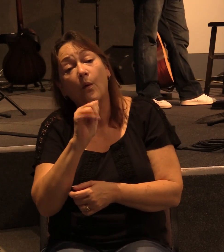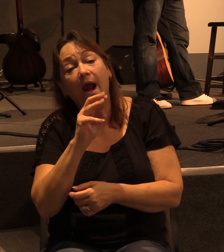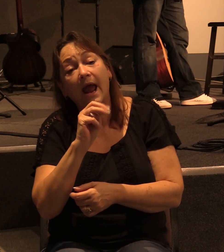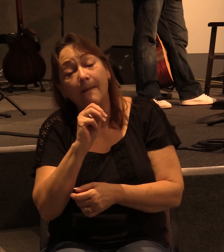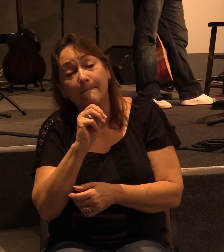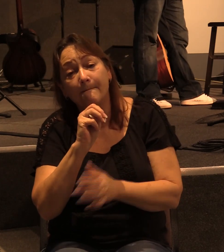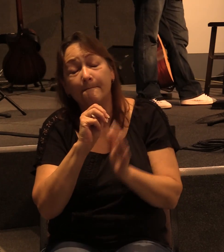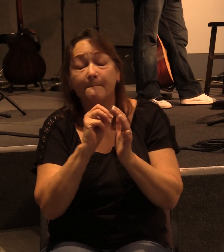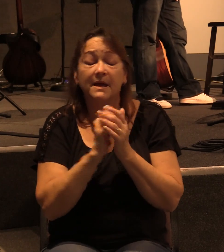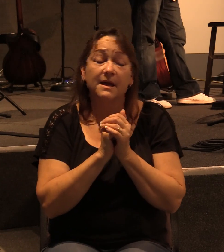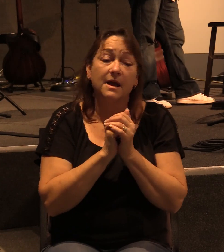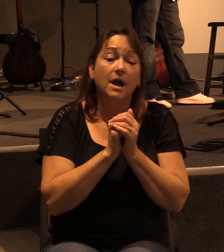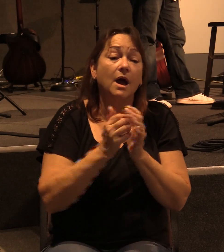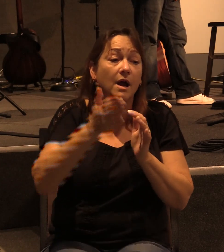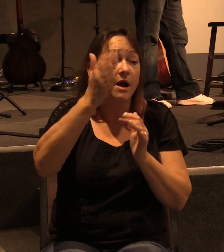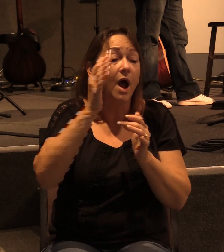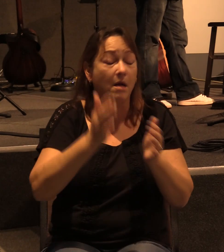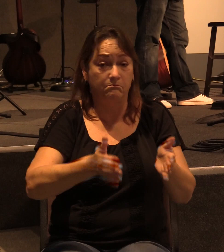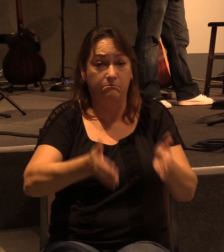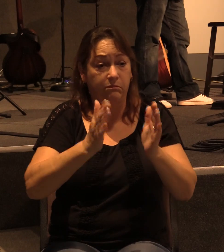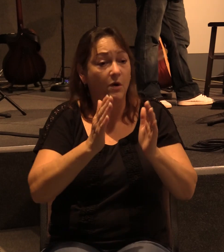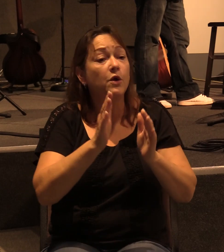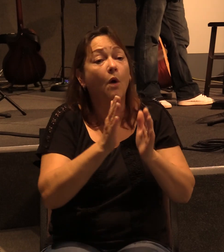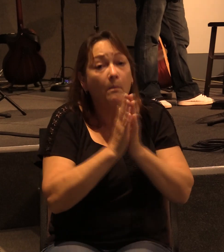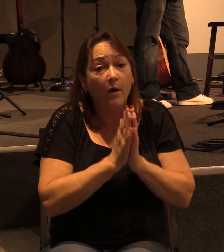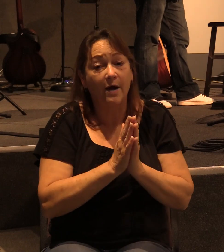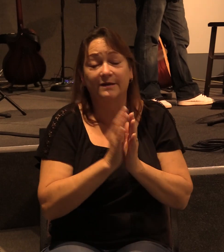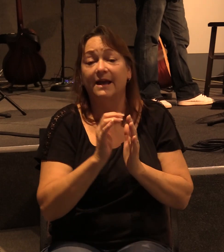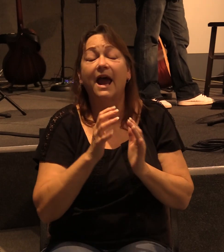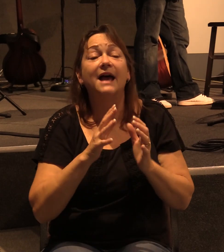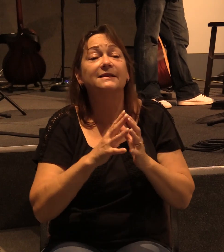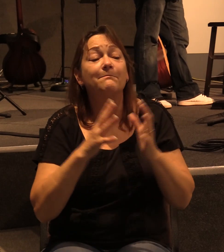God hears your prayers just as much as he does theirs.